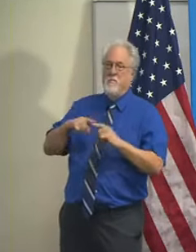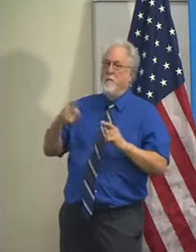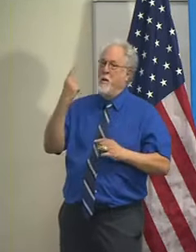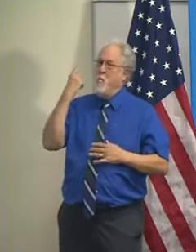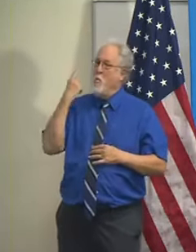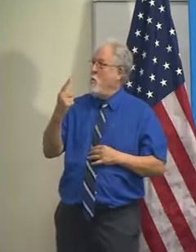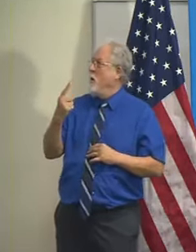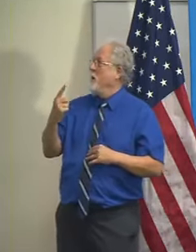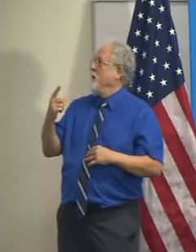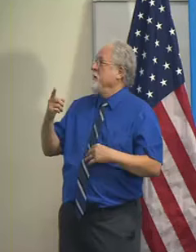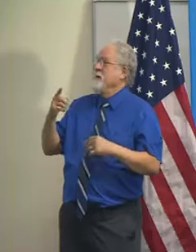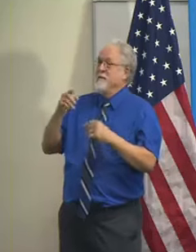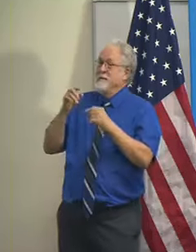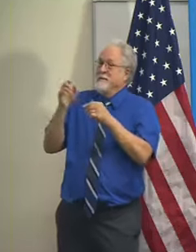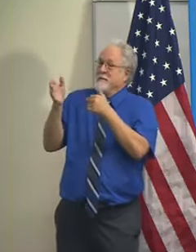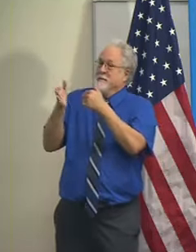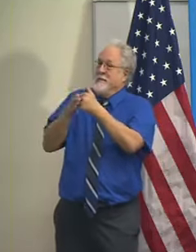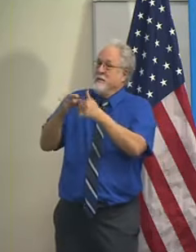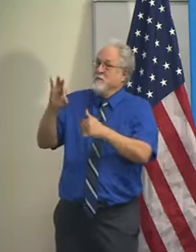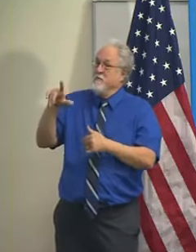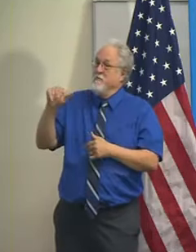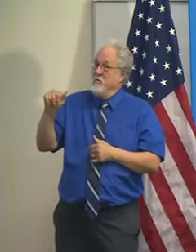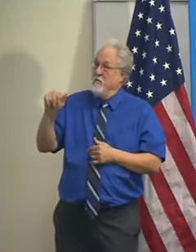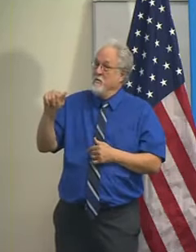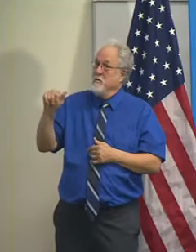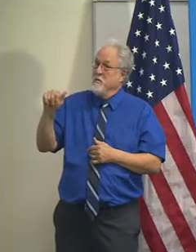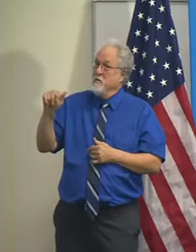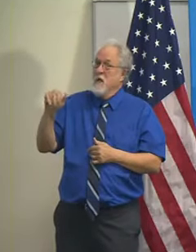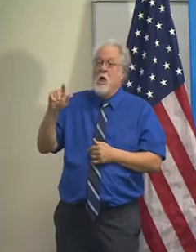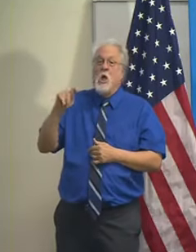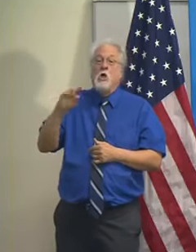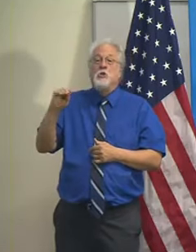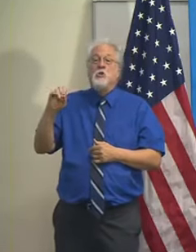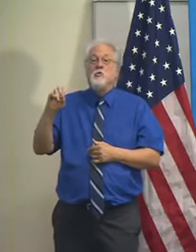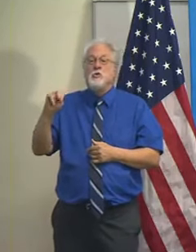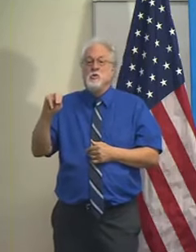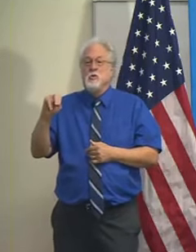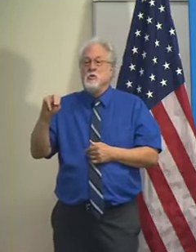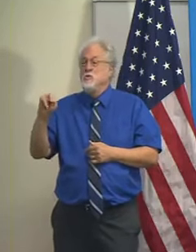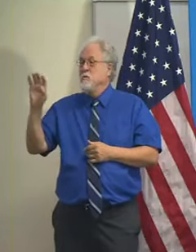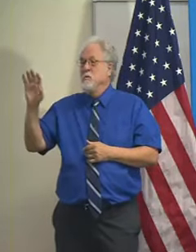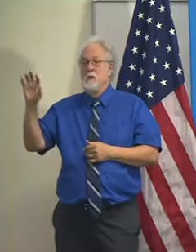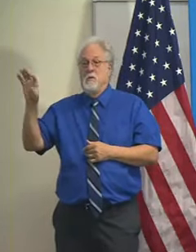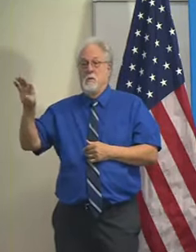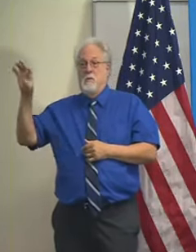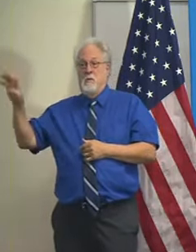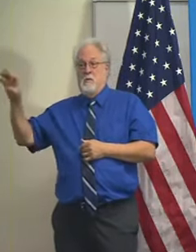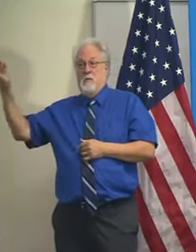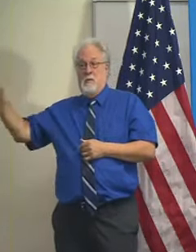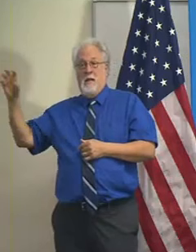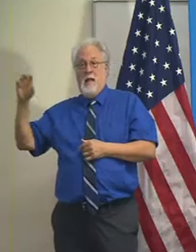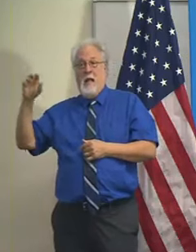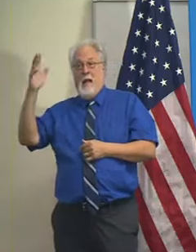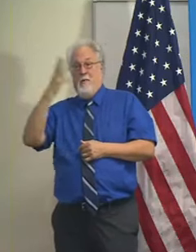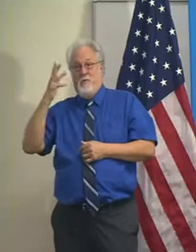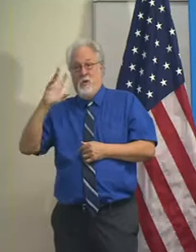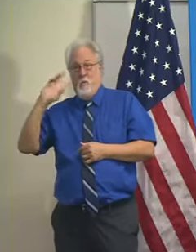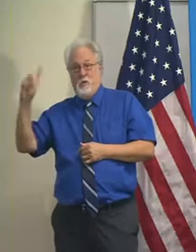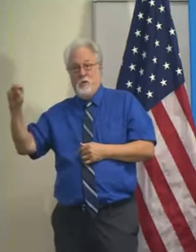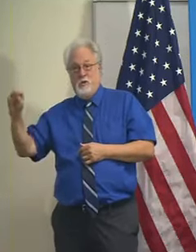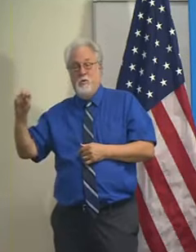the one just off of Florida does, and it's too soon to know what the ones just off the coast of Africa will do.